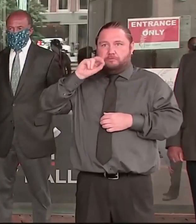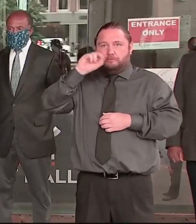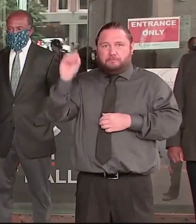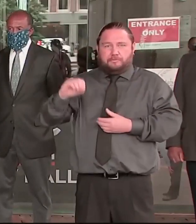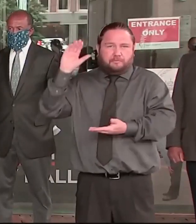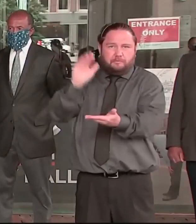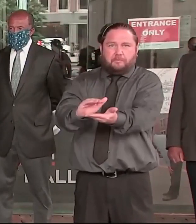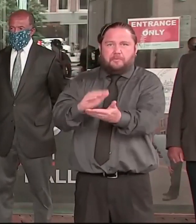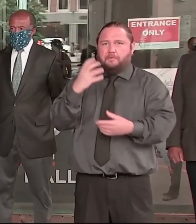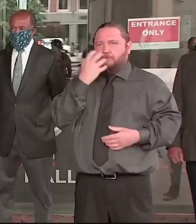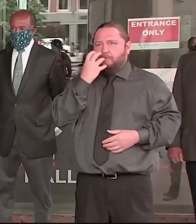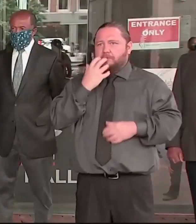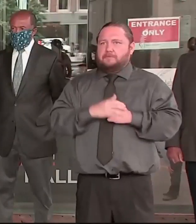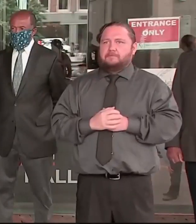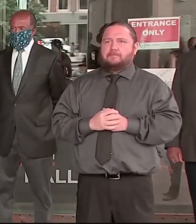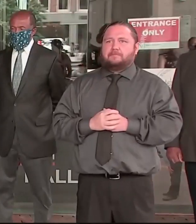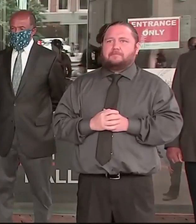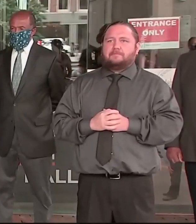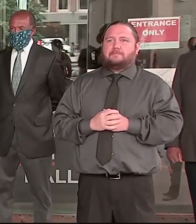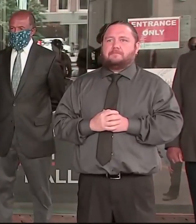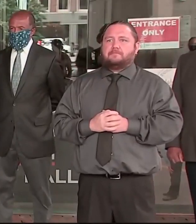off the streets of Boston.